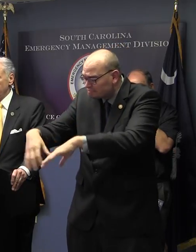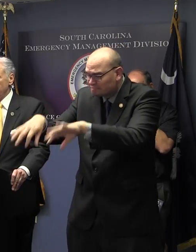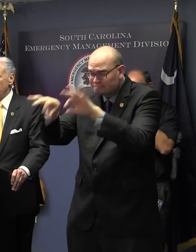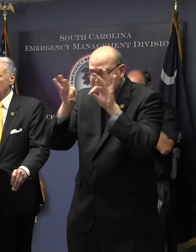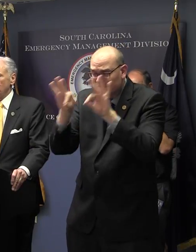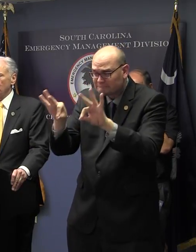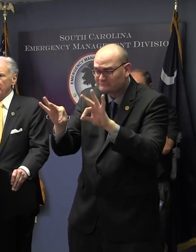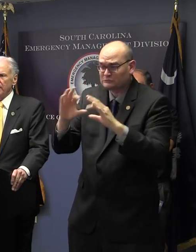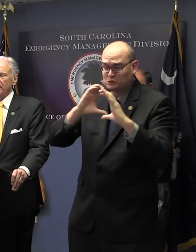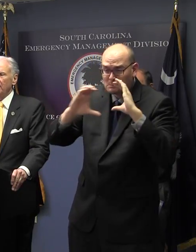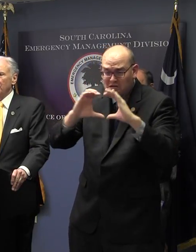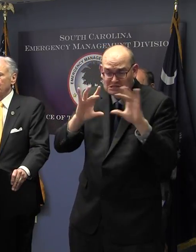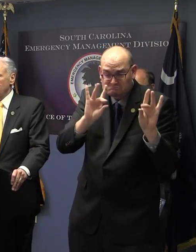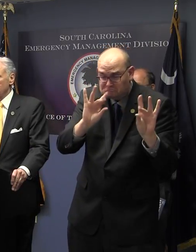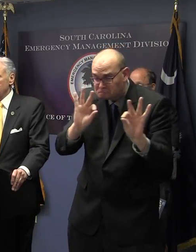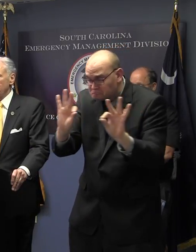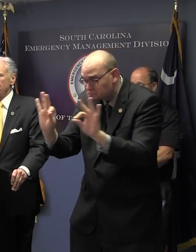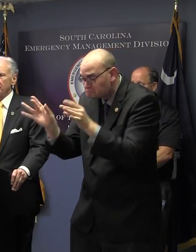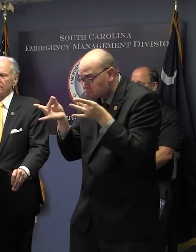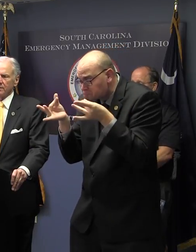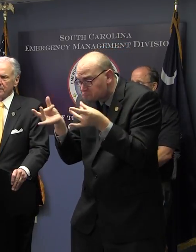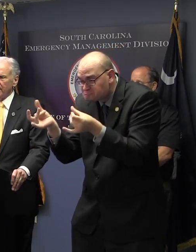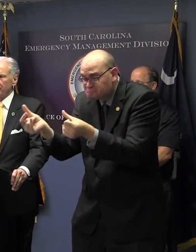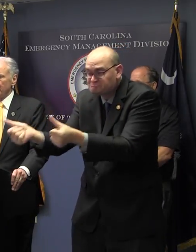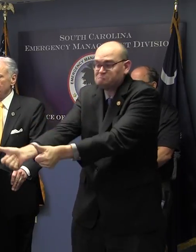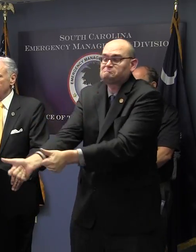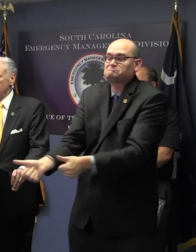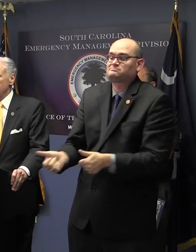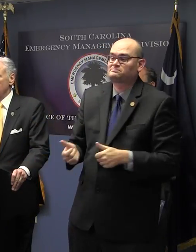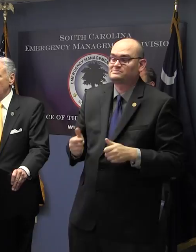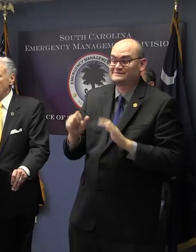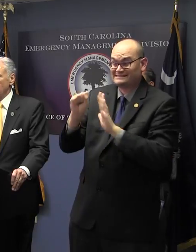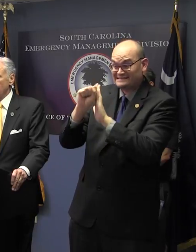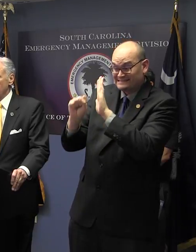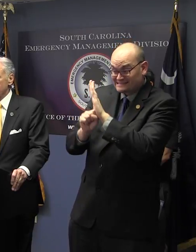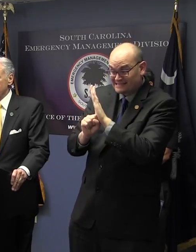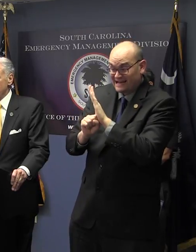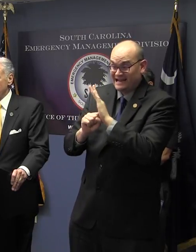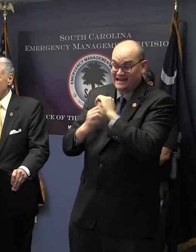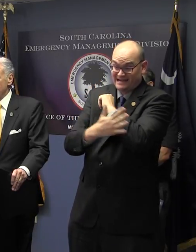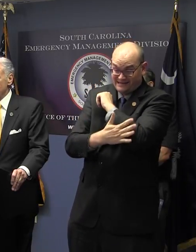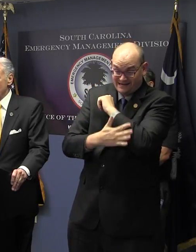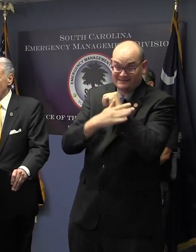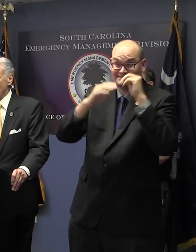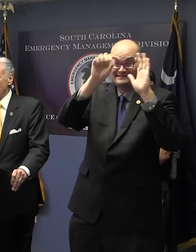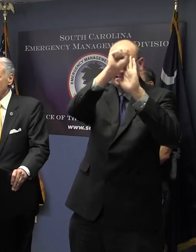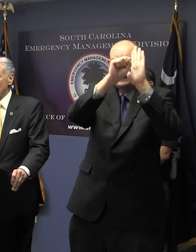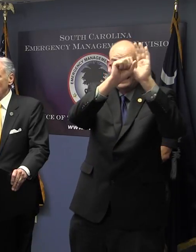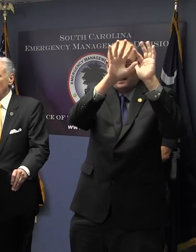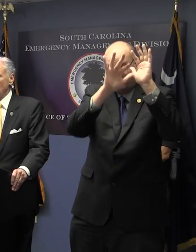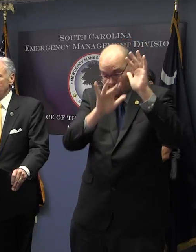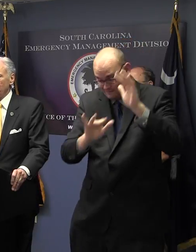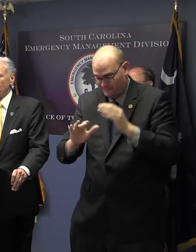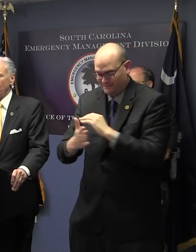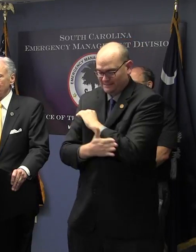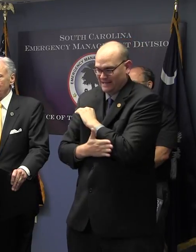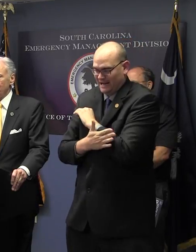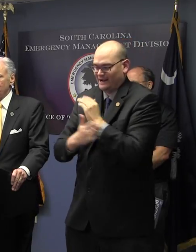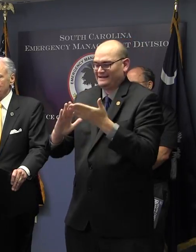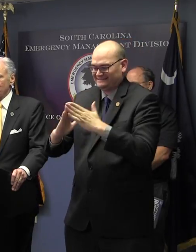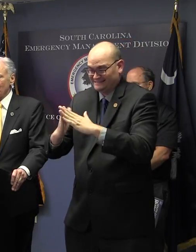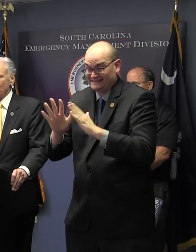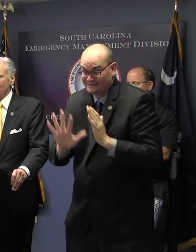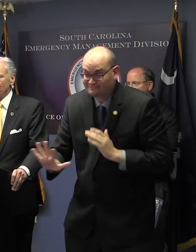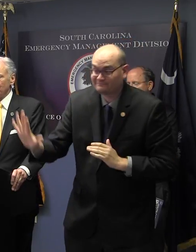we're prepared all the way from the state to county levels all across the state. But what we cannot